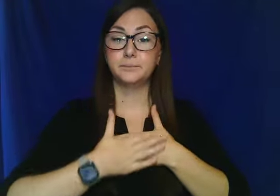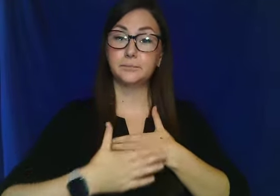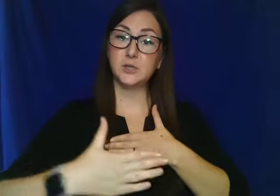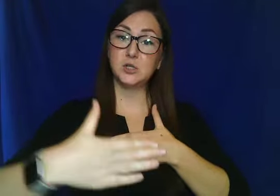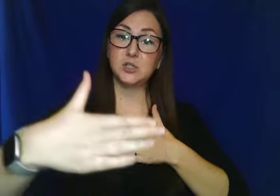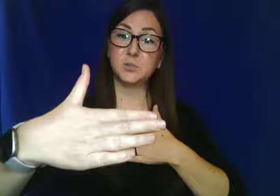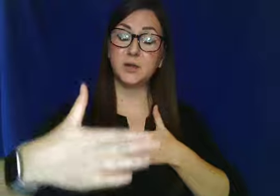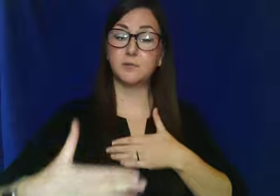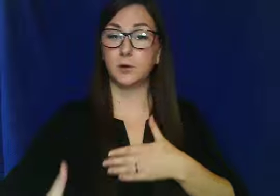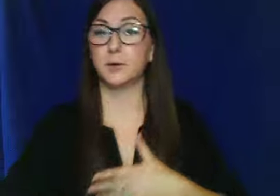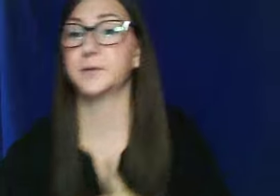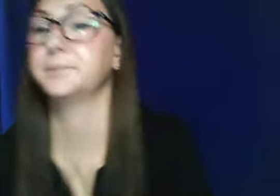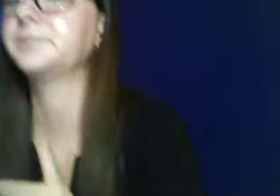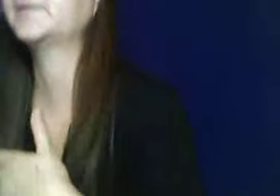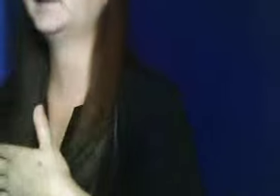But you just bring it forward. Okay?